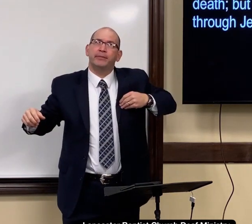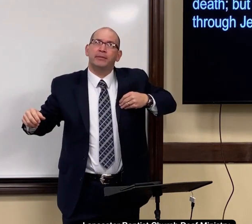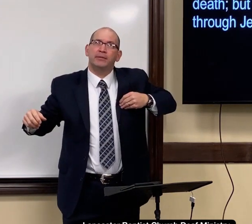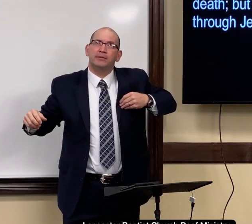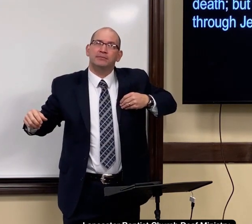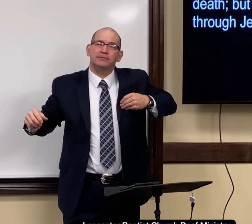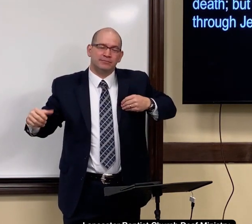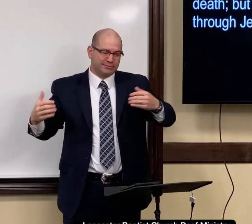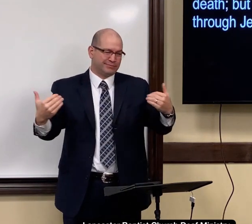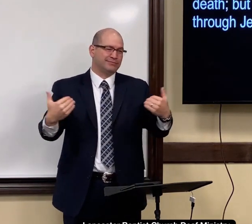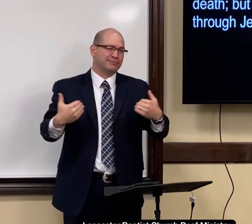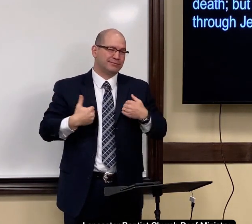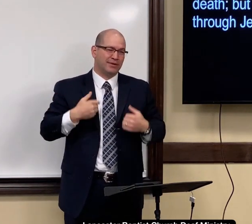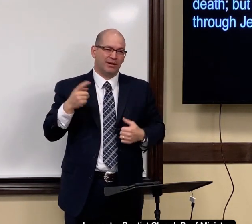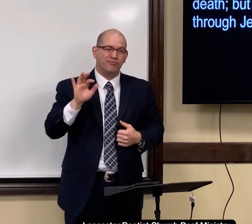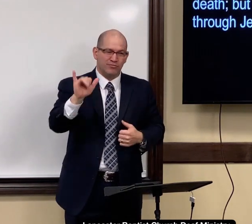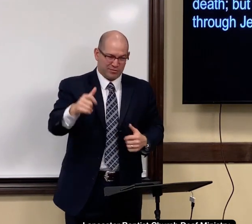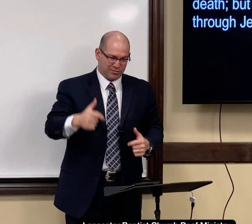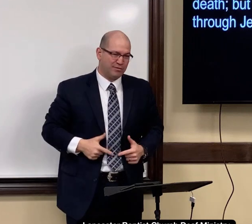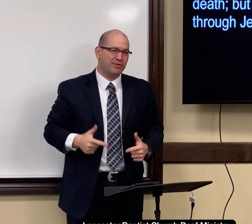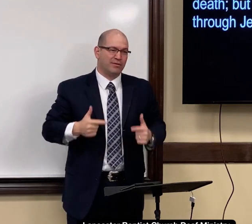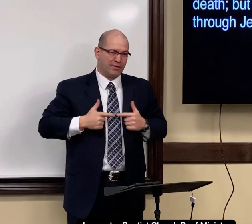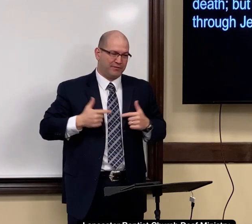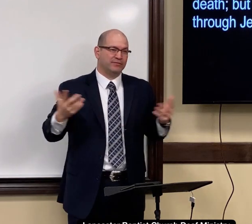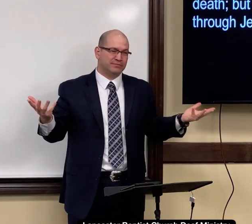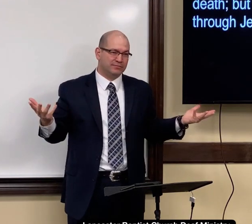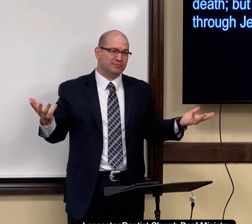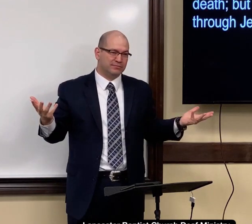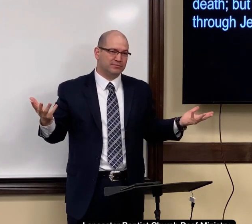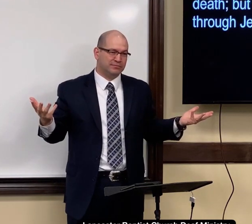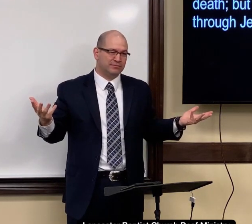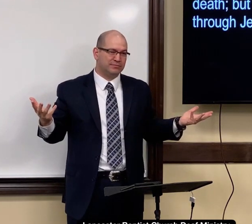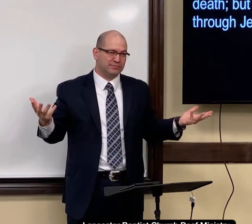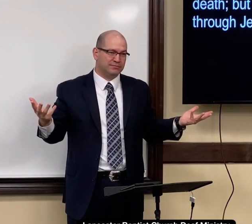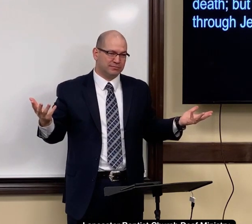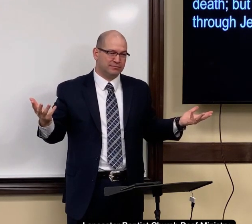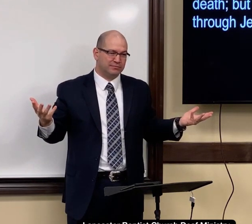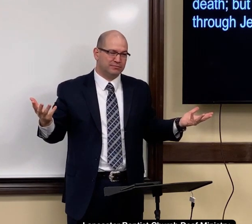i accept your gift that person will have eternal life